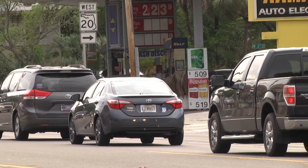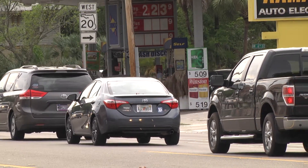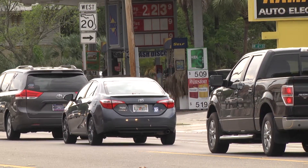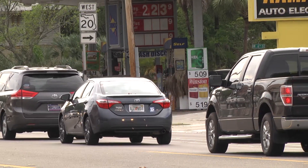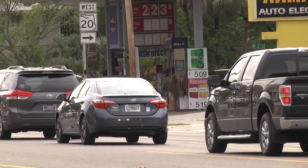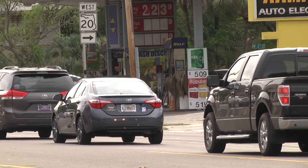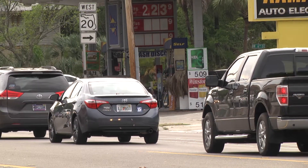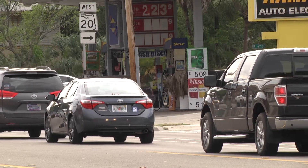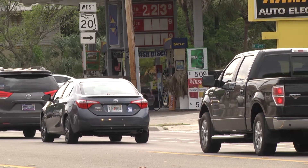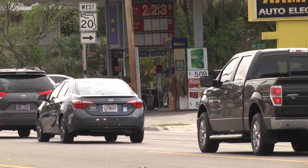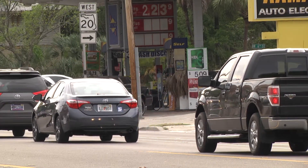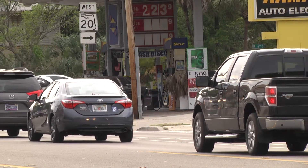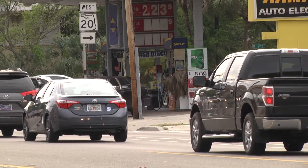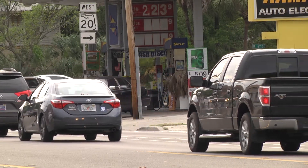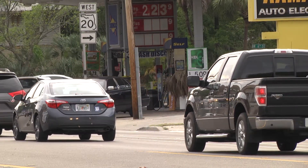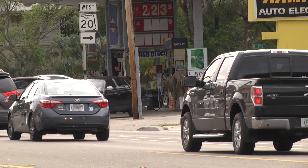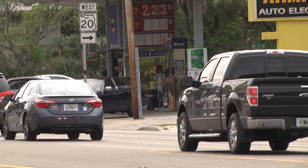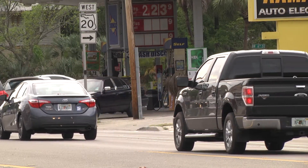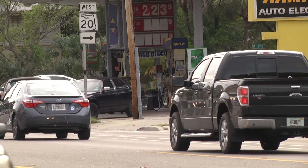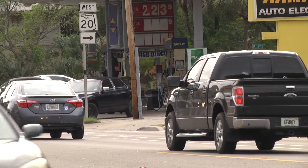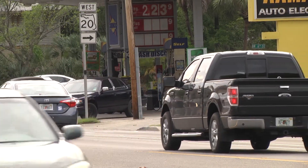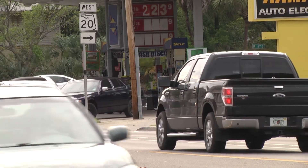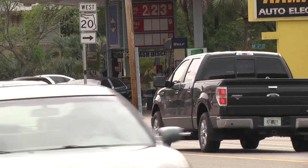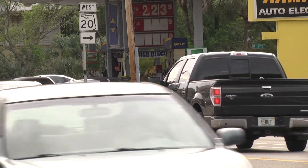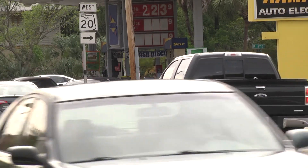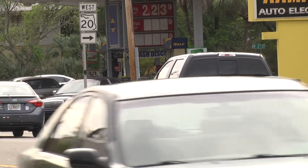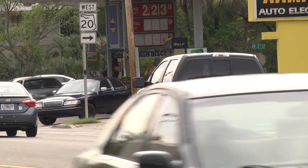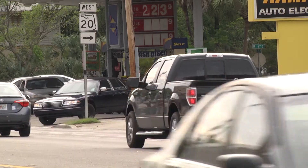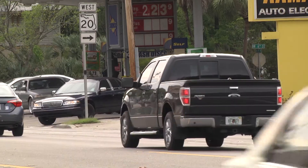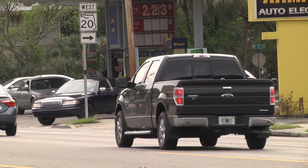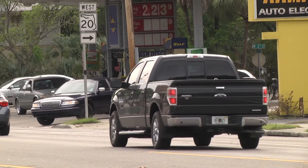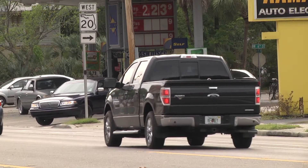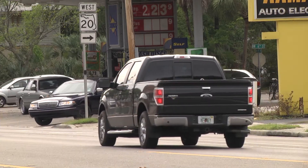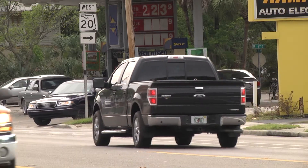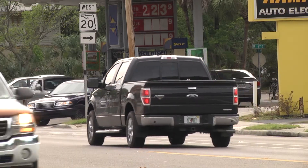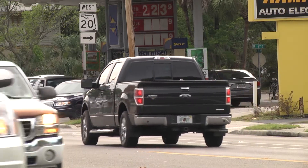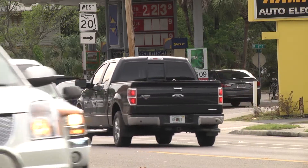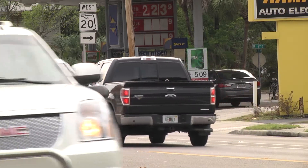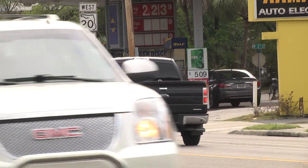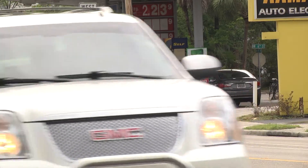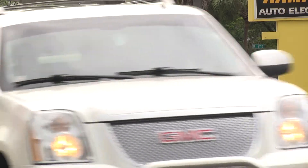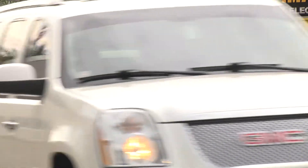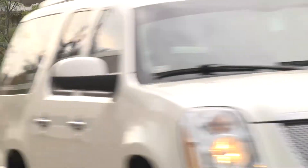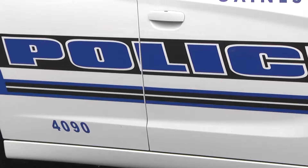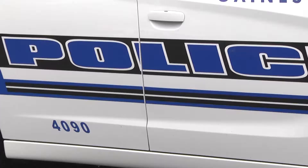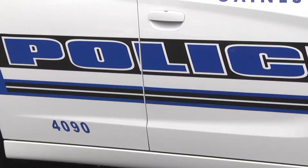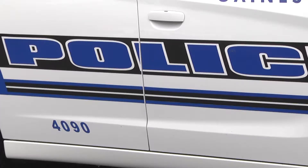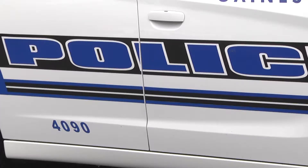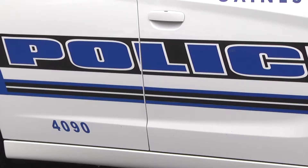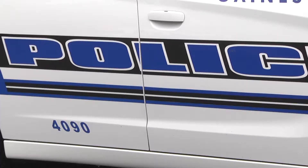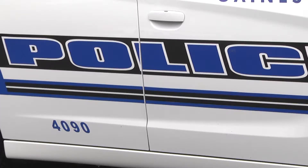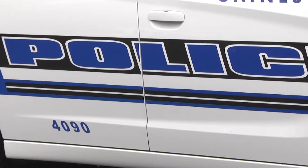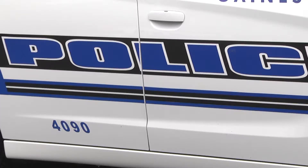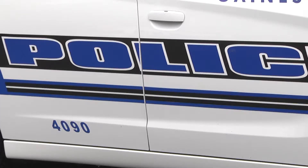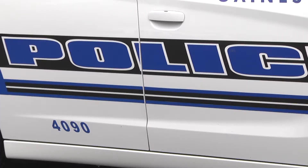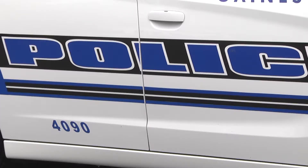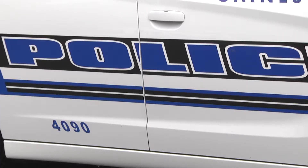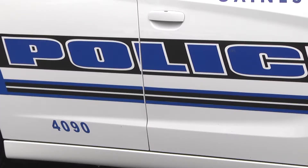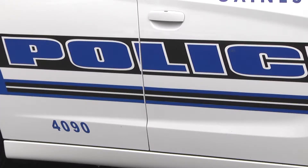2012, an Ocala man by the name of Robert Kim pulled over when he had a diabetic episode. When officers arrived, Kim tried to make them